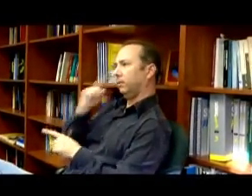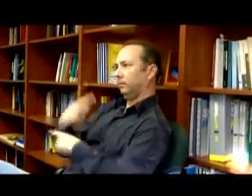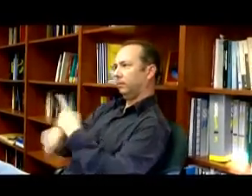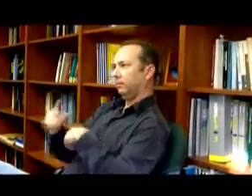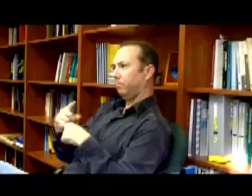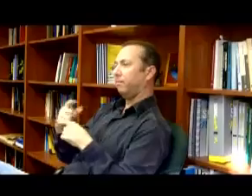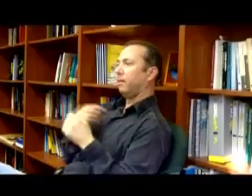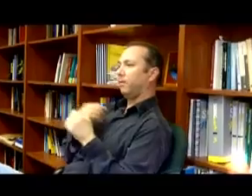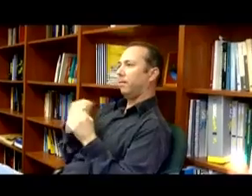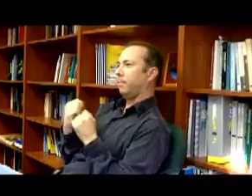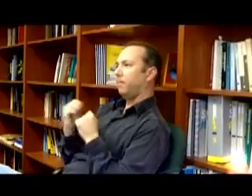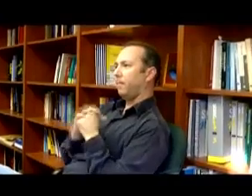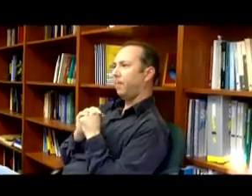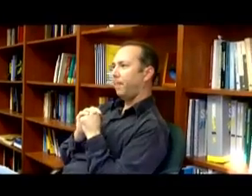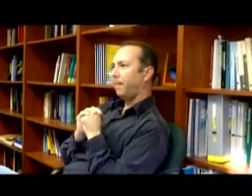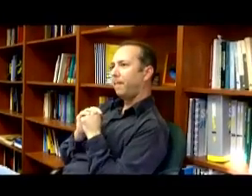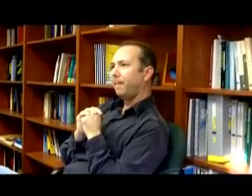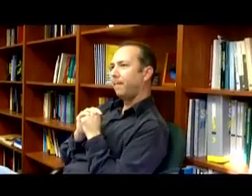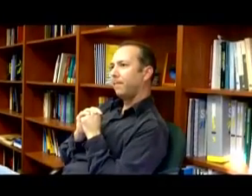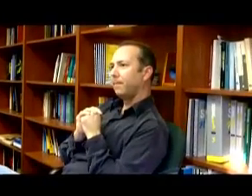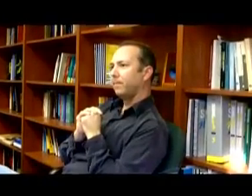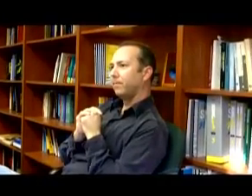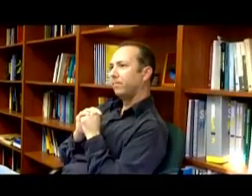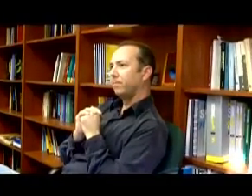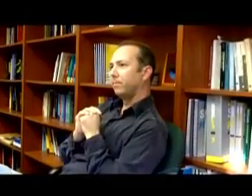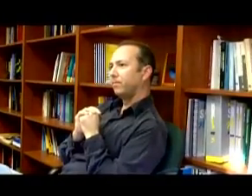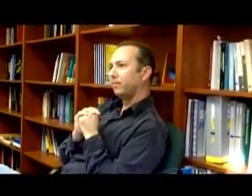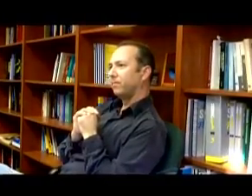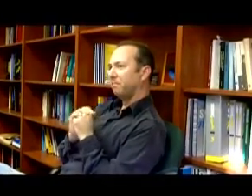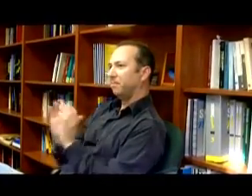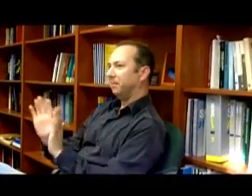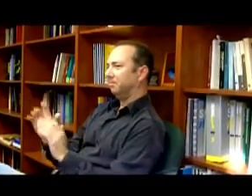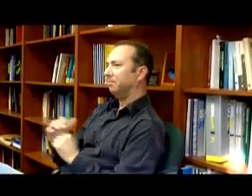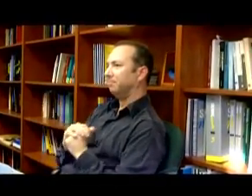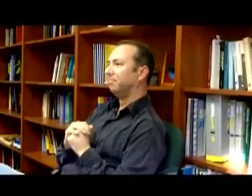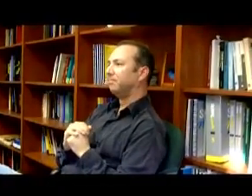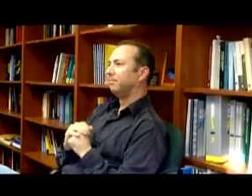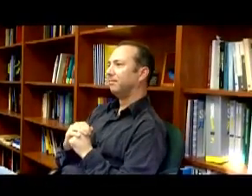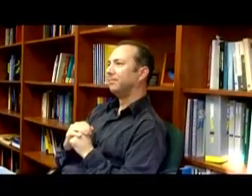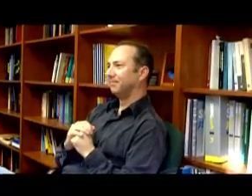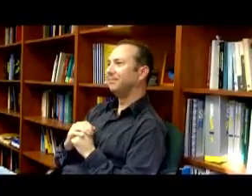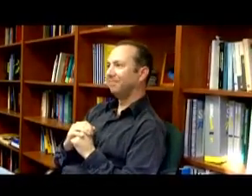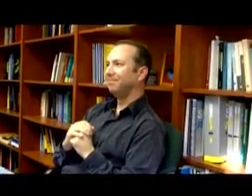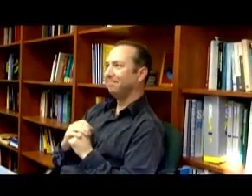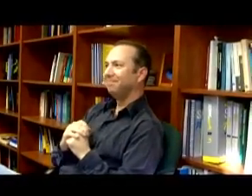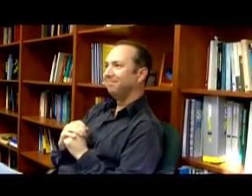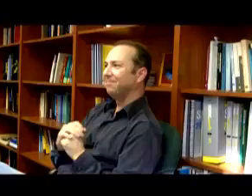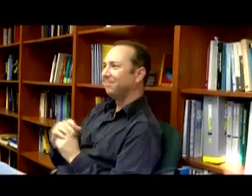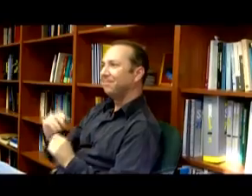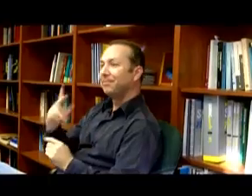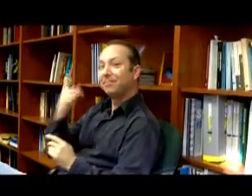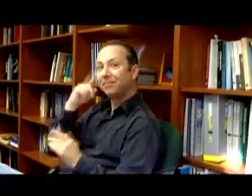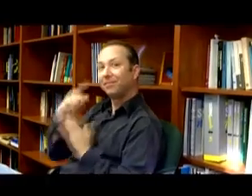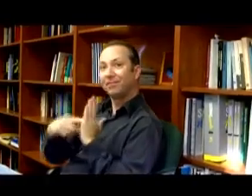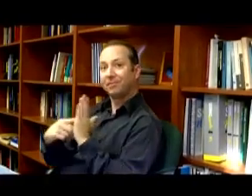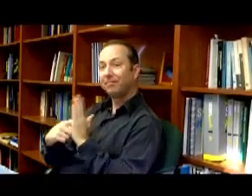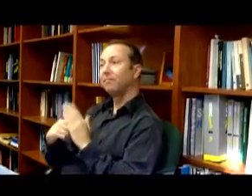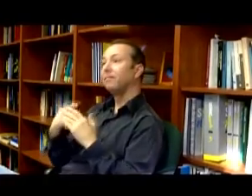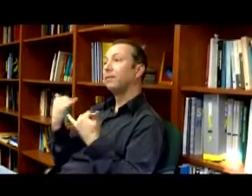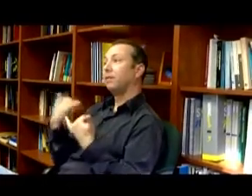If we can describe the facial expressions that you are doing, so we might do that a bit on the way. Okay, for